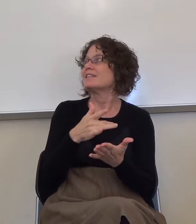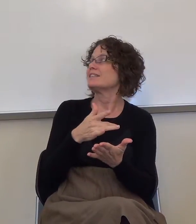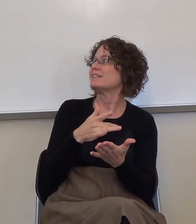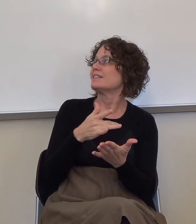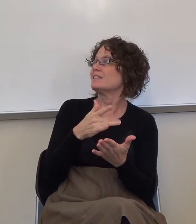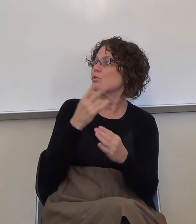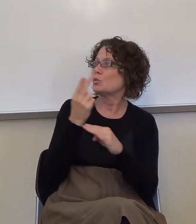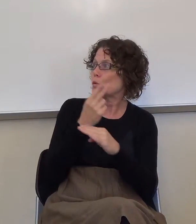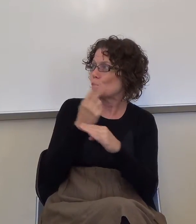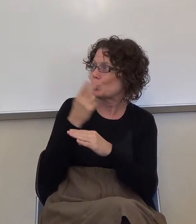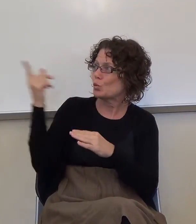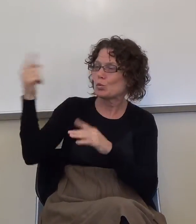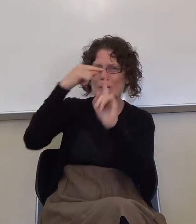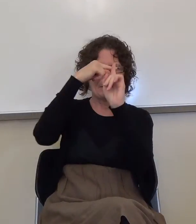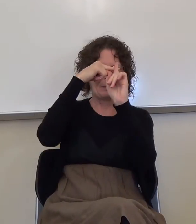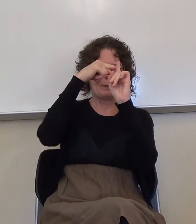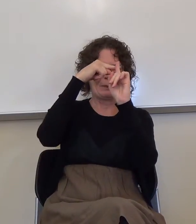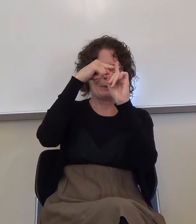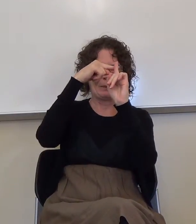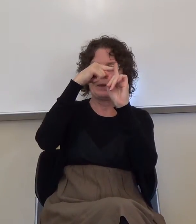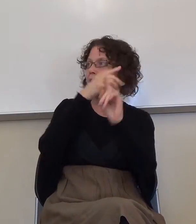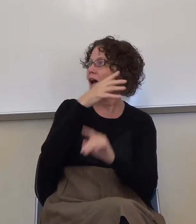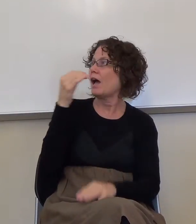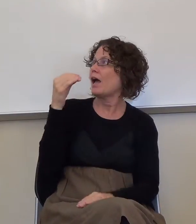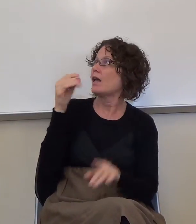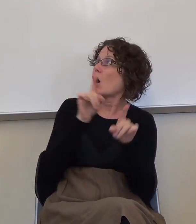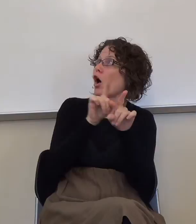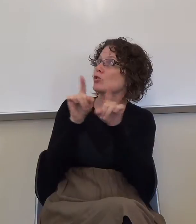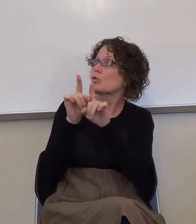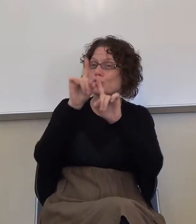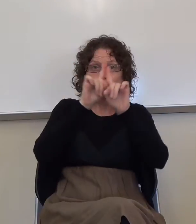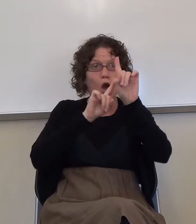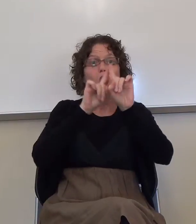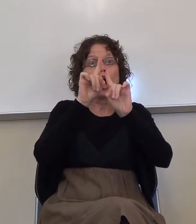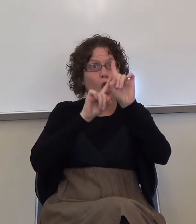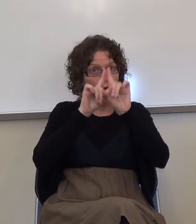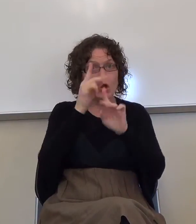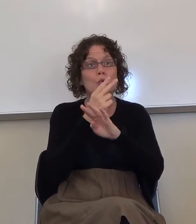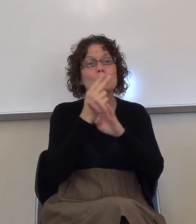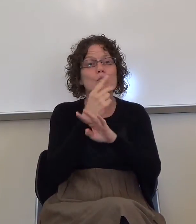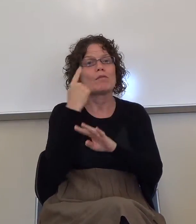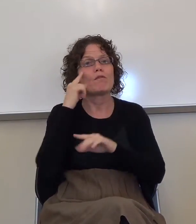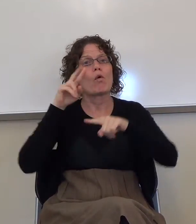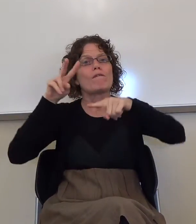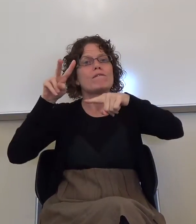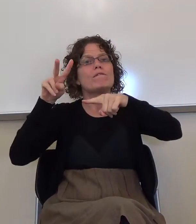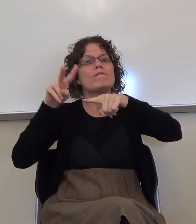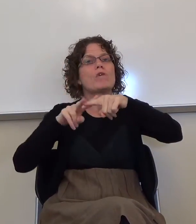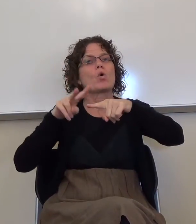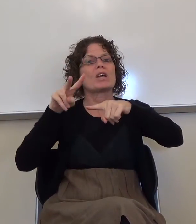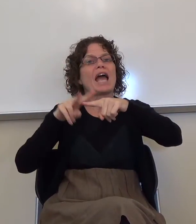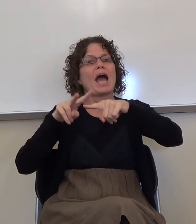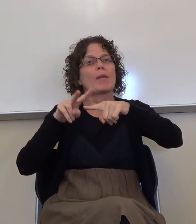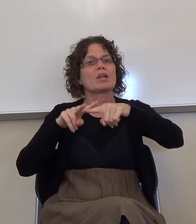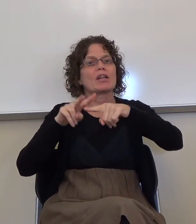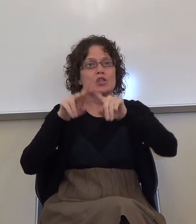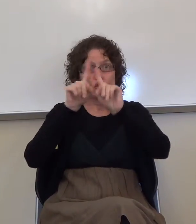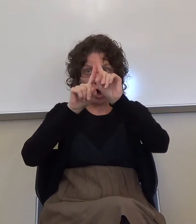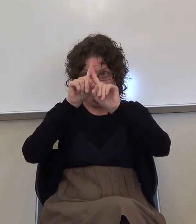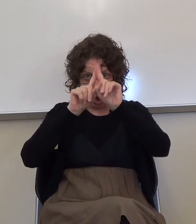thing. And then she uses the actual little star for vocabulary. If it is a vocabulary meaning.